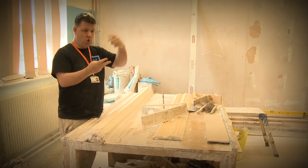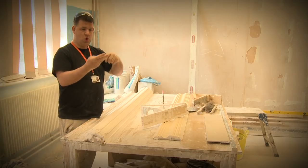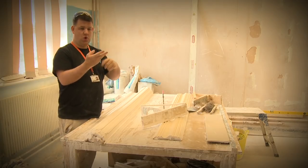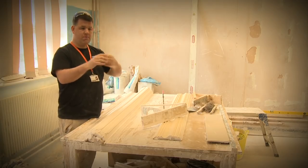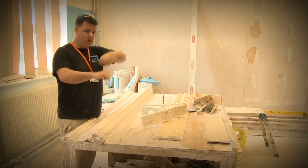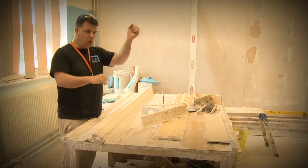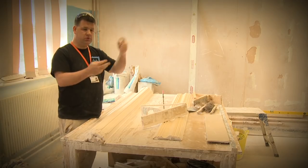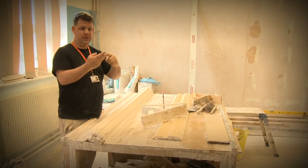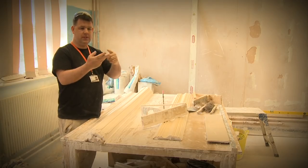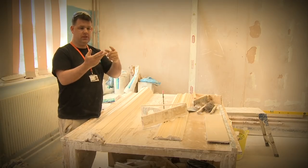more. It's a long list.